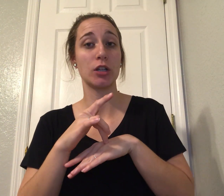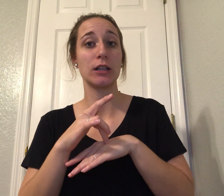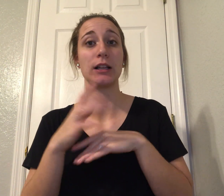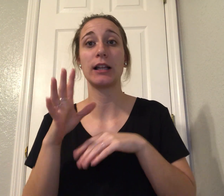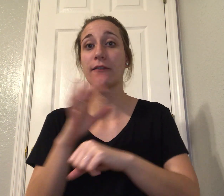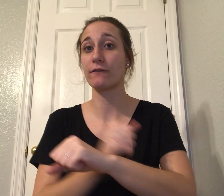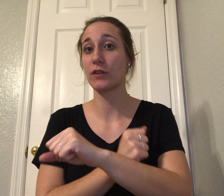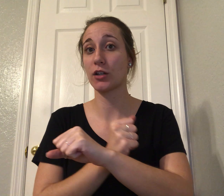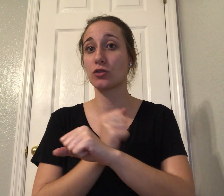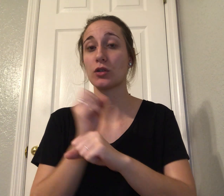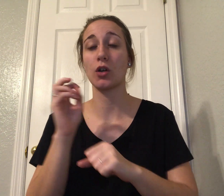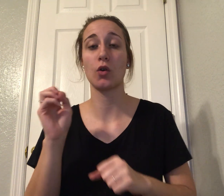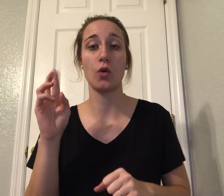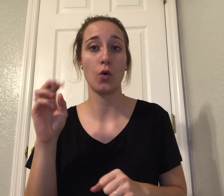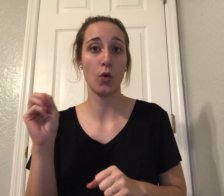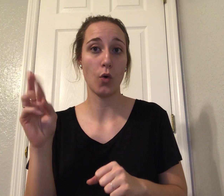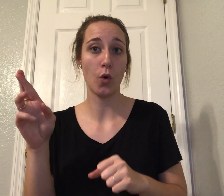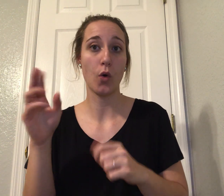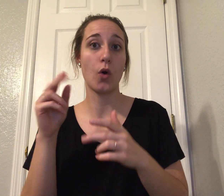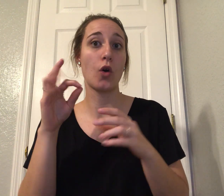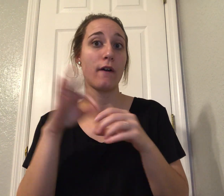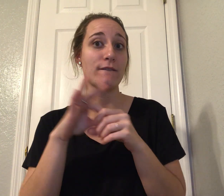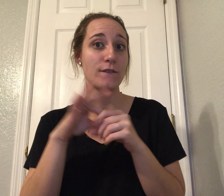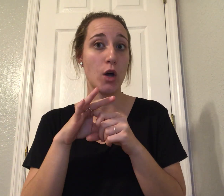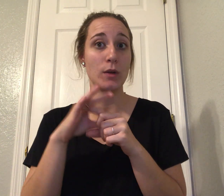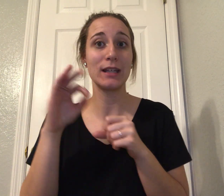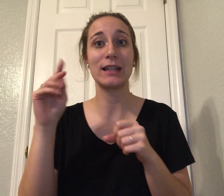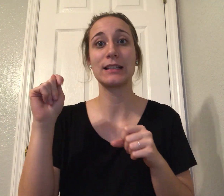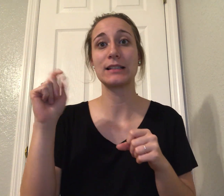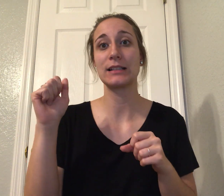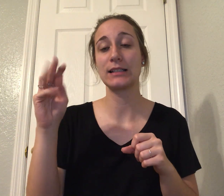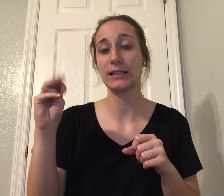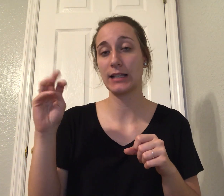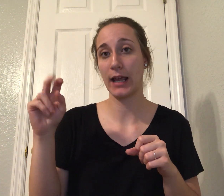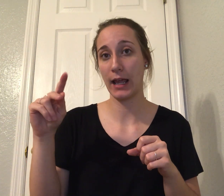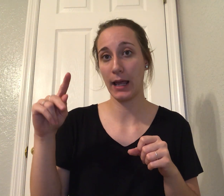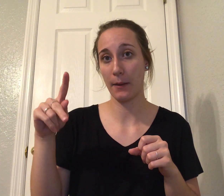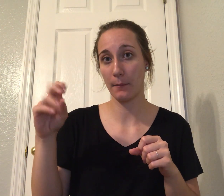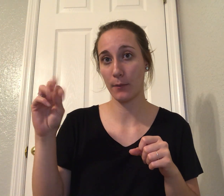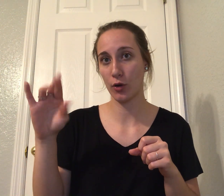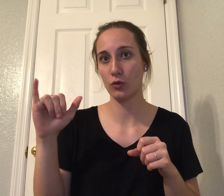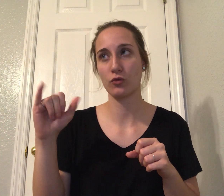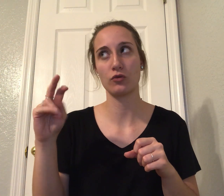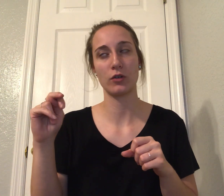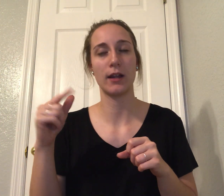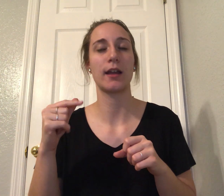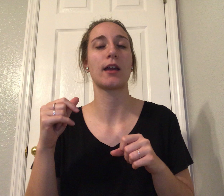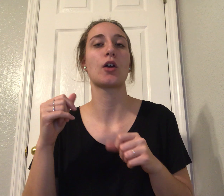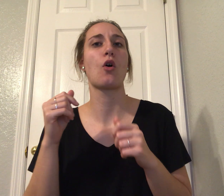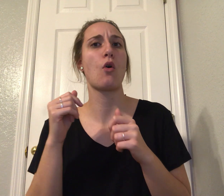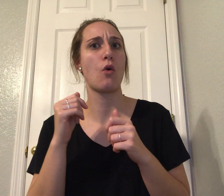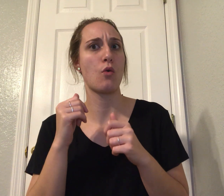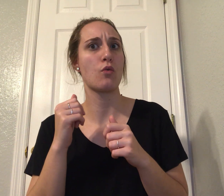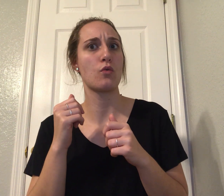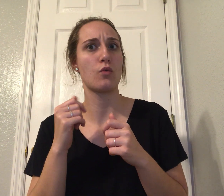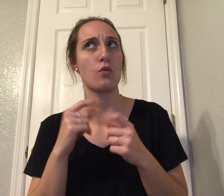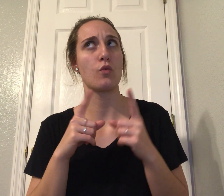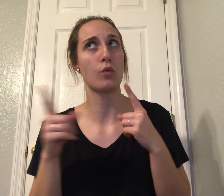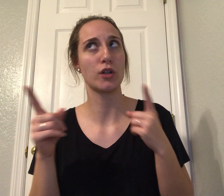which we have to say are exceedingly rare in American elections. In any event, if the results are uncertain or even made to